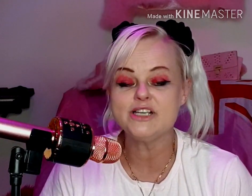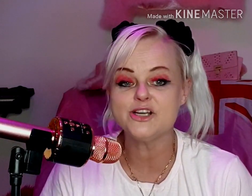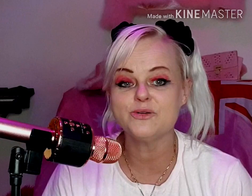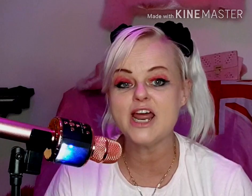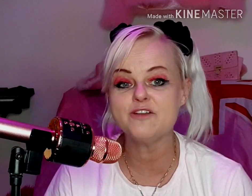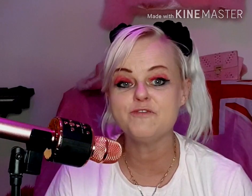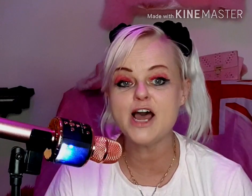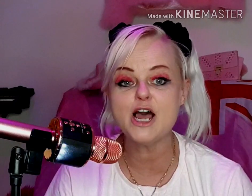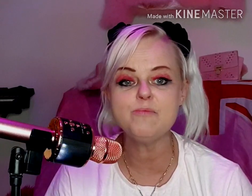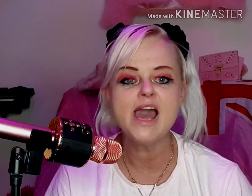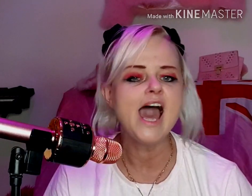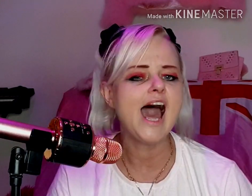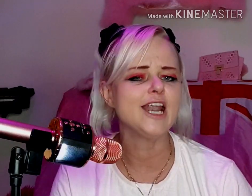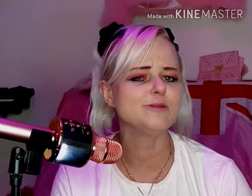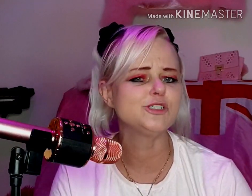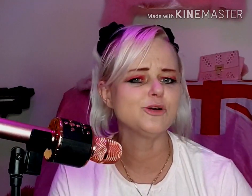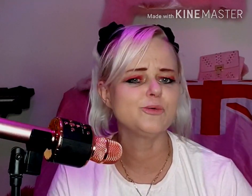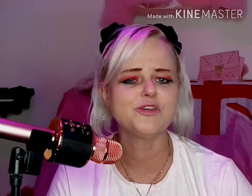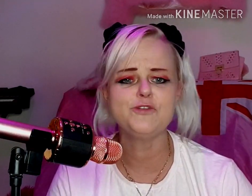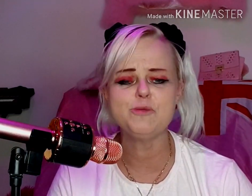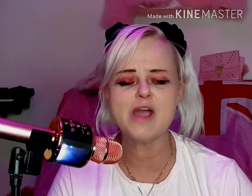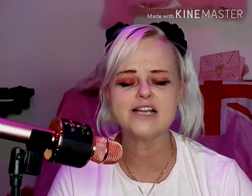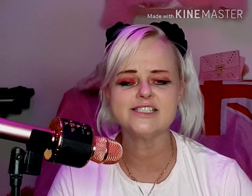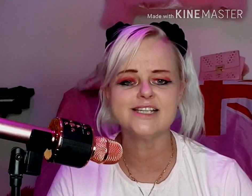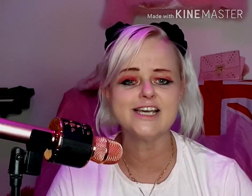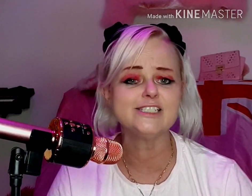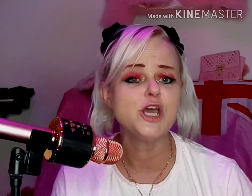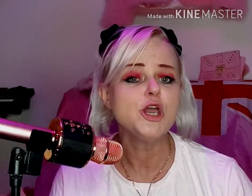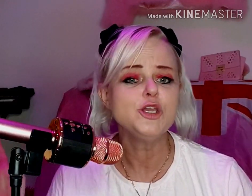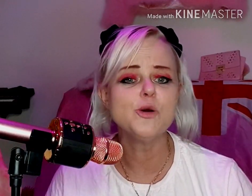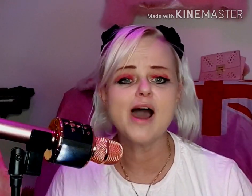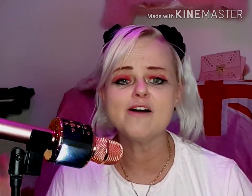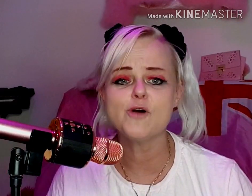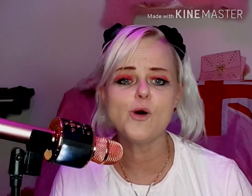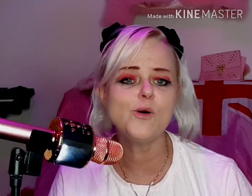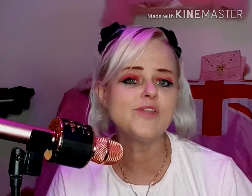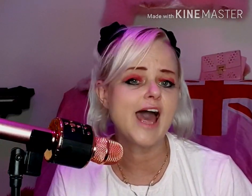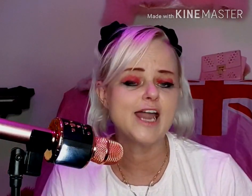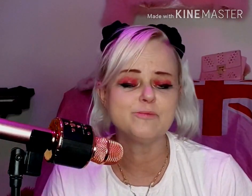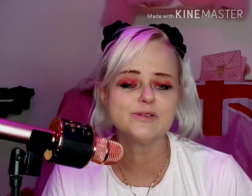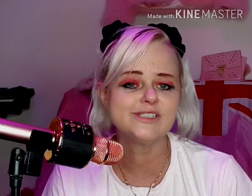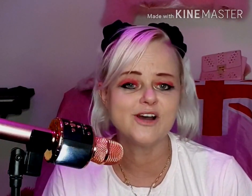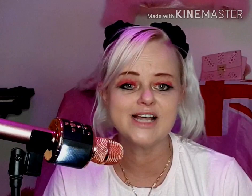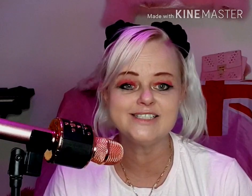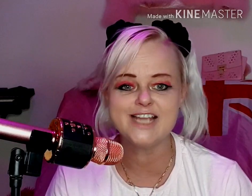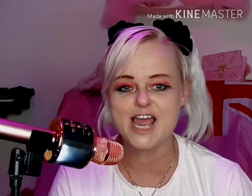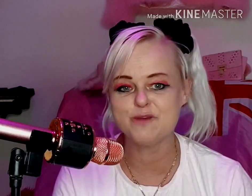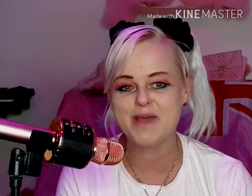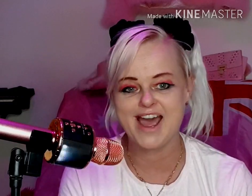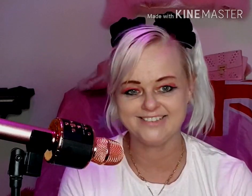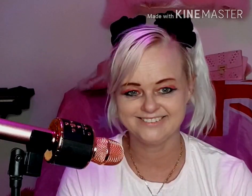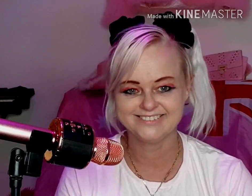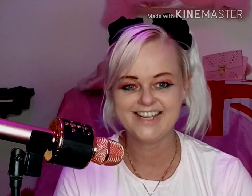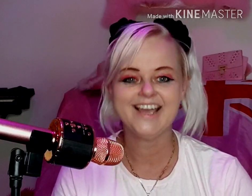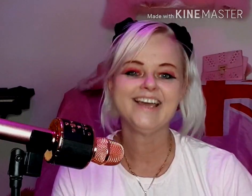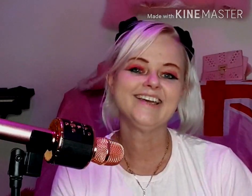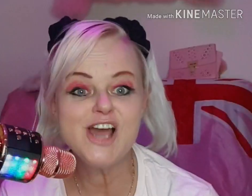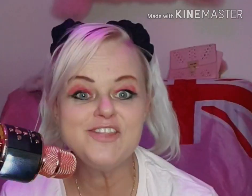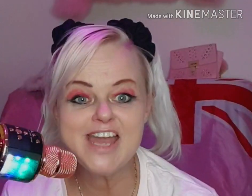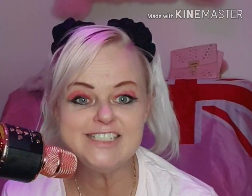Macdonald had a farm and I'm sure with a few practices you'll have all the animal signs down pat. So thanks